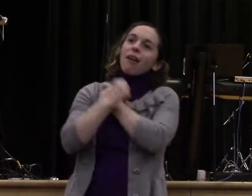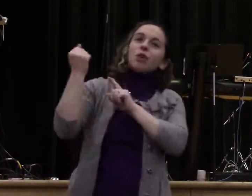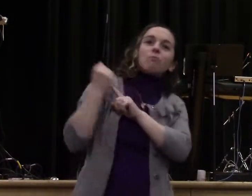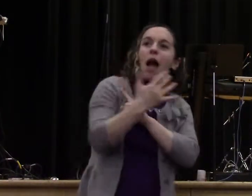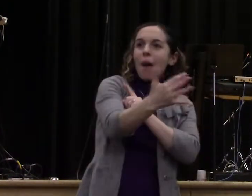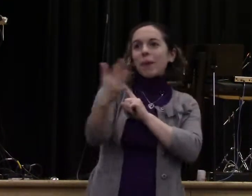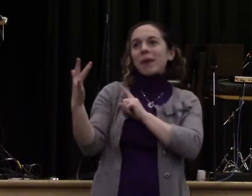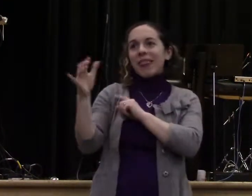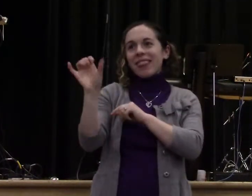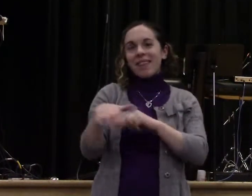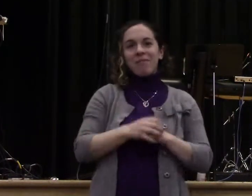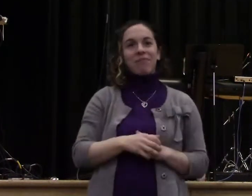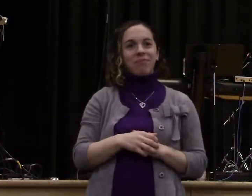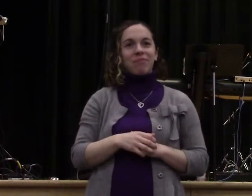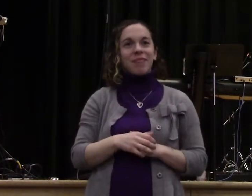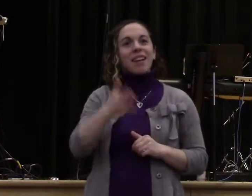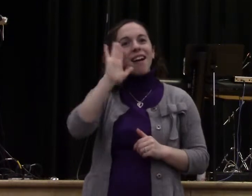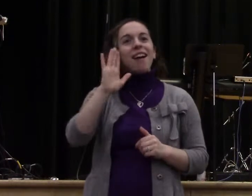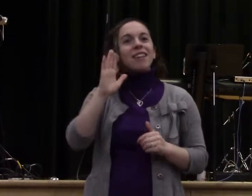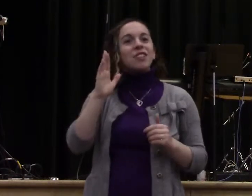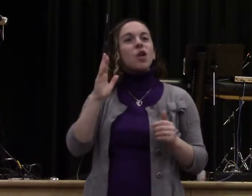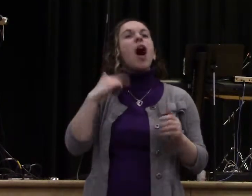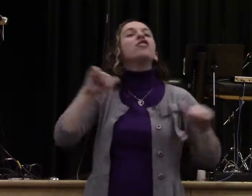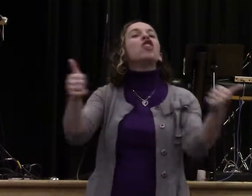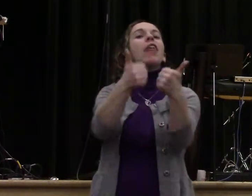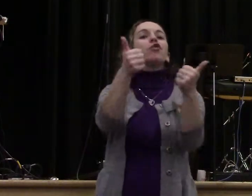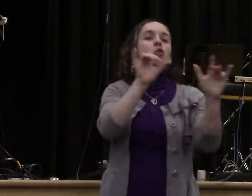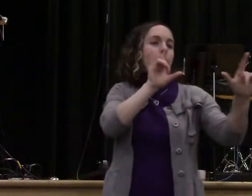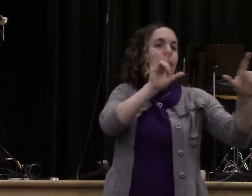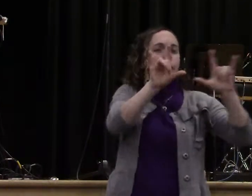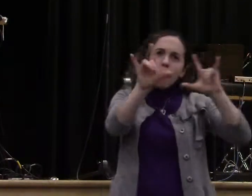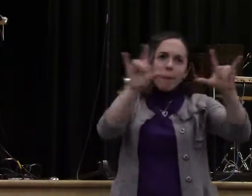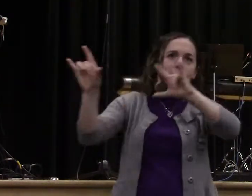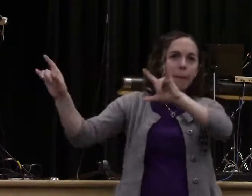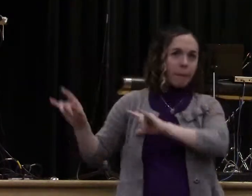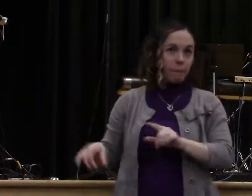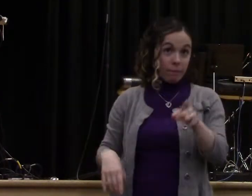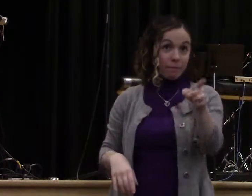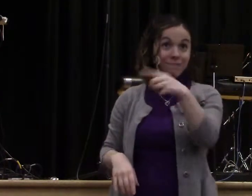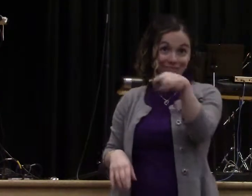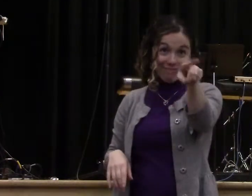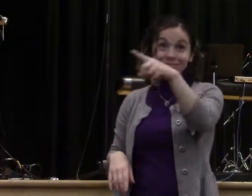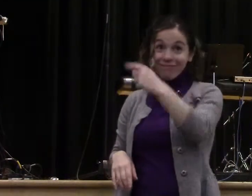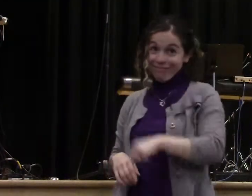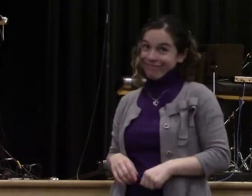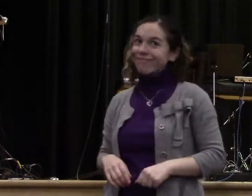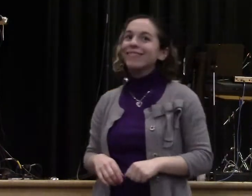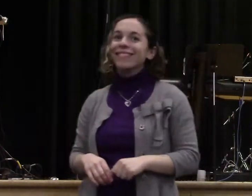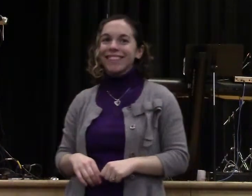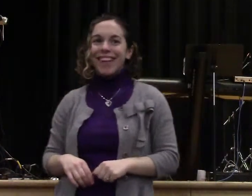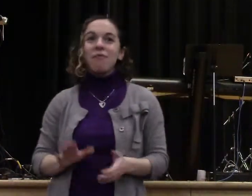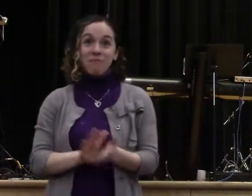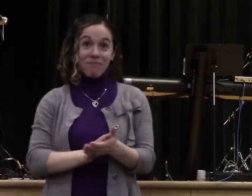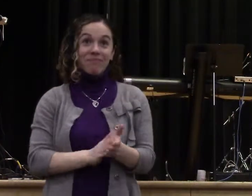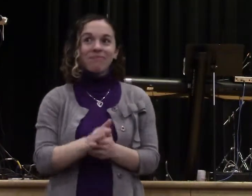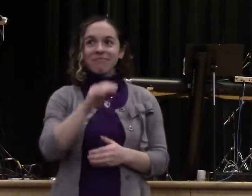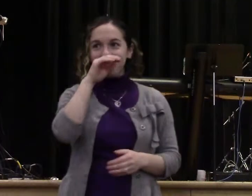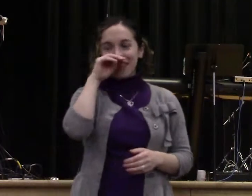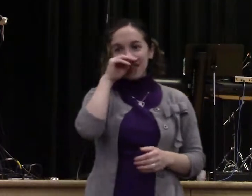you'll make my life messy, so watch out. Okay, number three thought that I had. You are